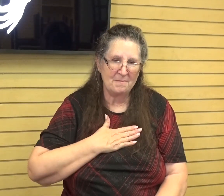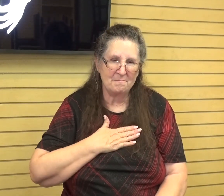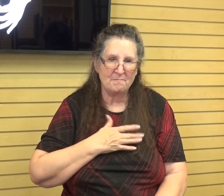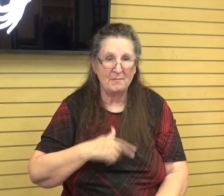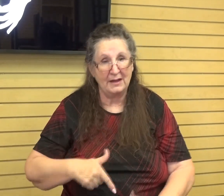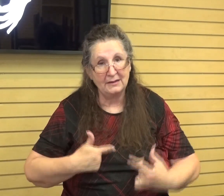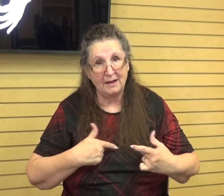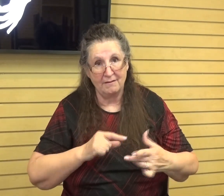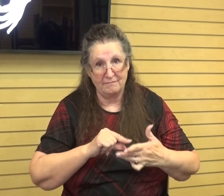way.